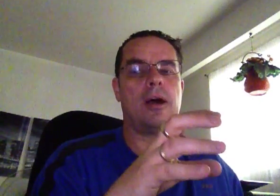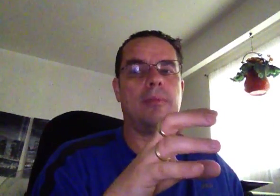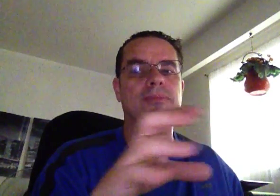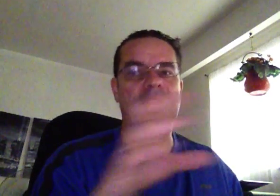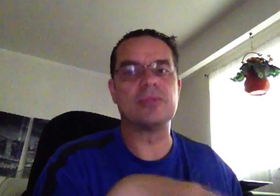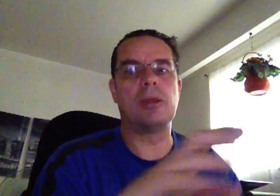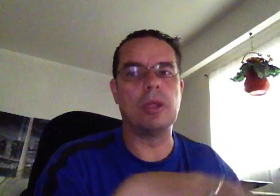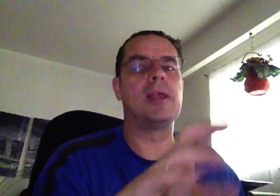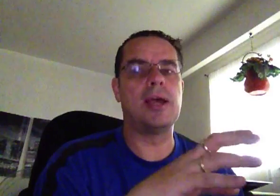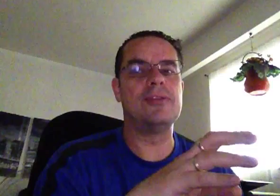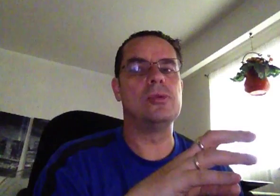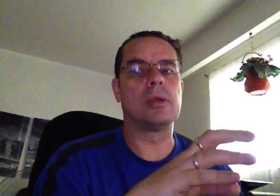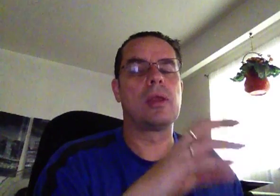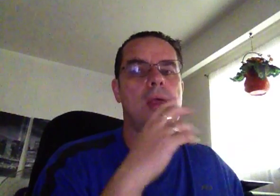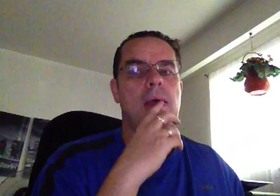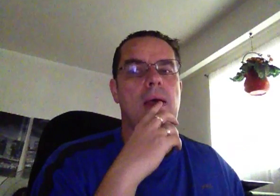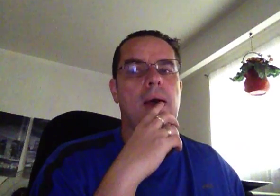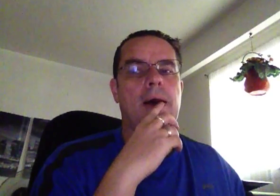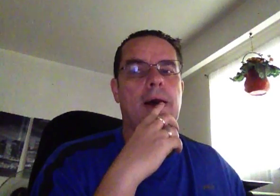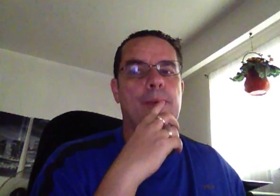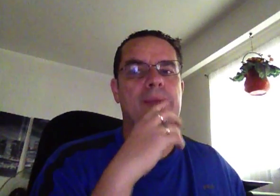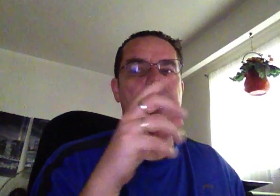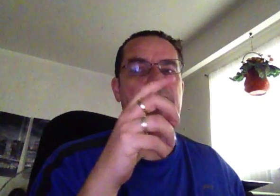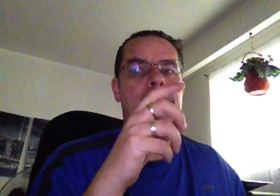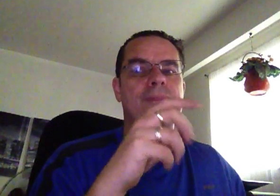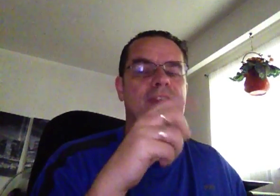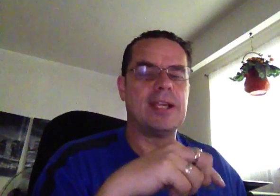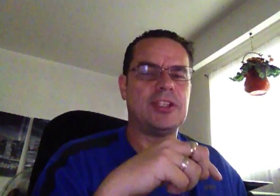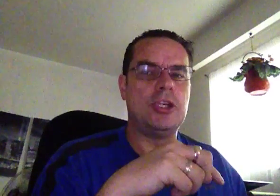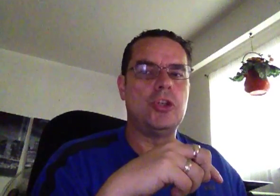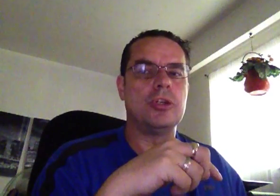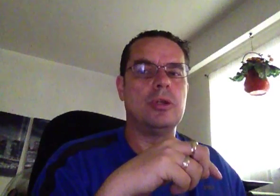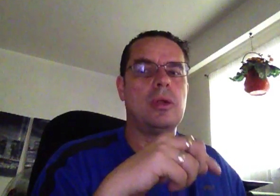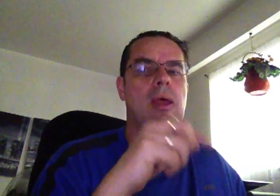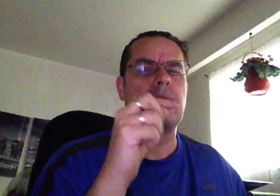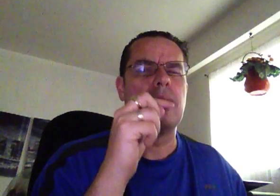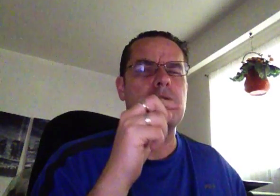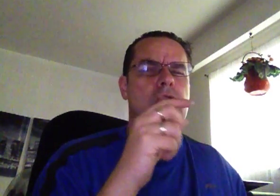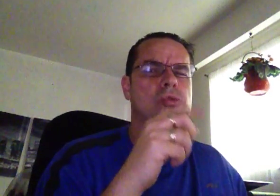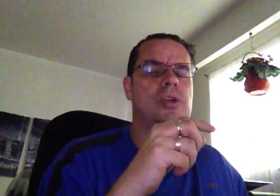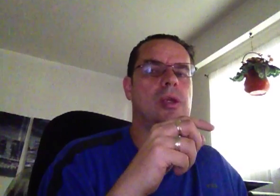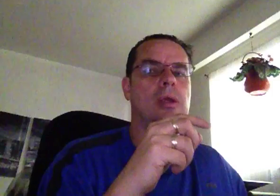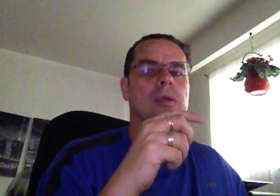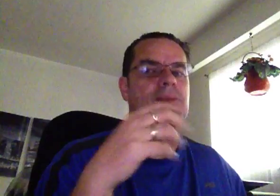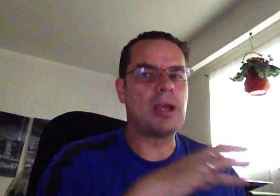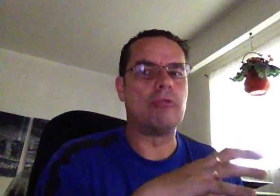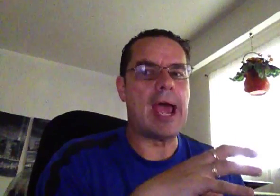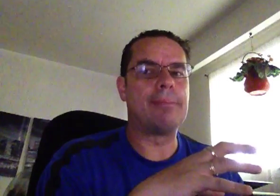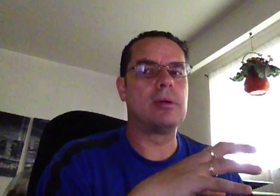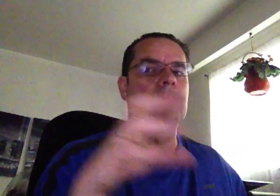So, that's what I'm looking at doing. And then, the execution, using some kind of wrapper or